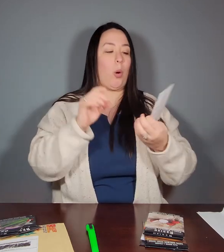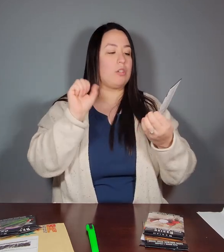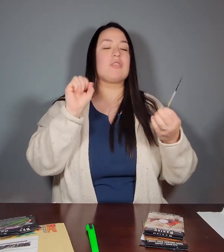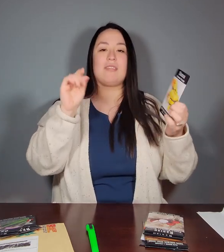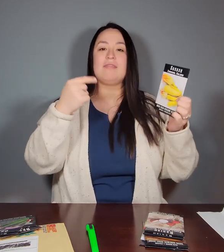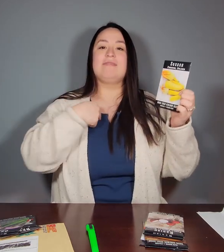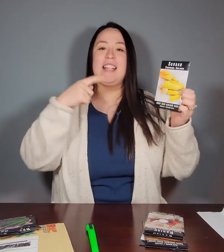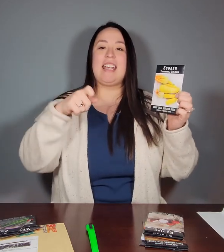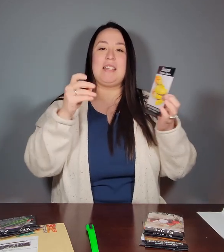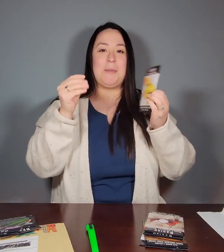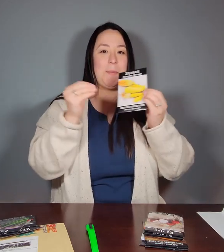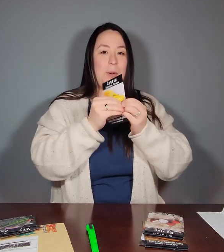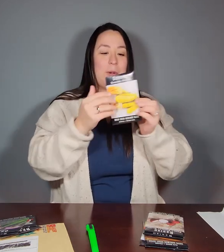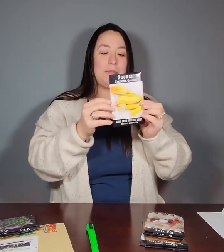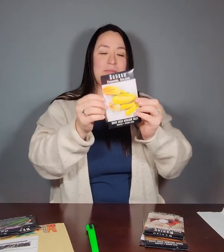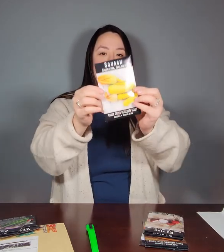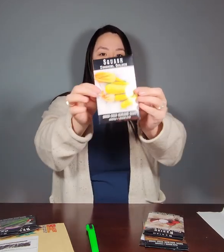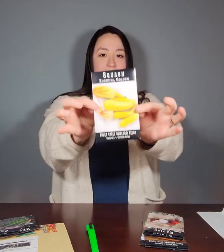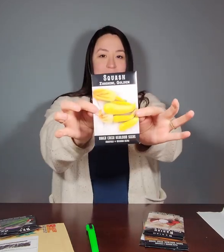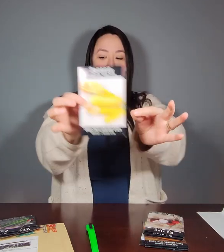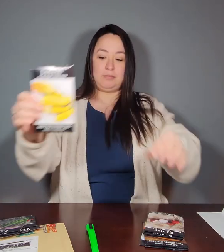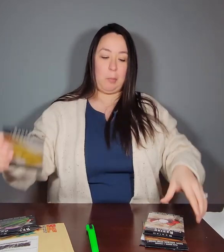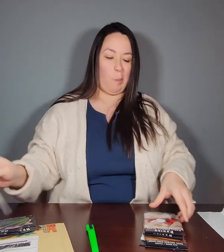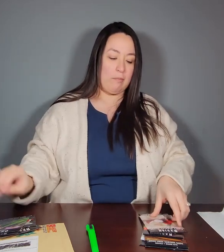vegetable, I don't have any more. So I really needed to buy some more.